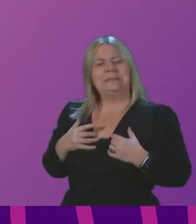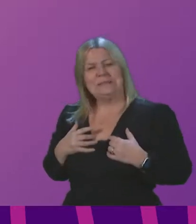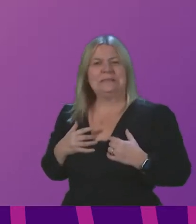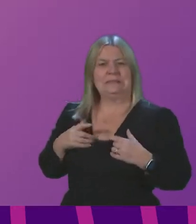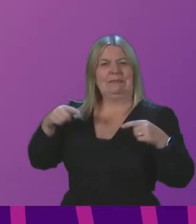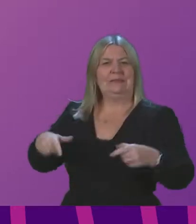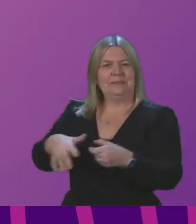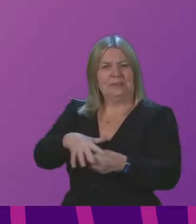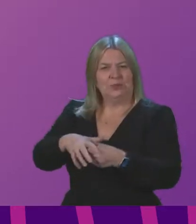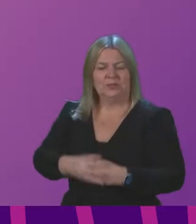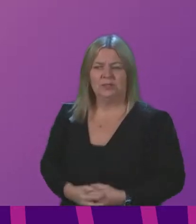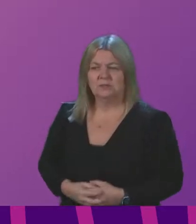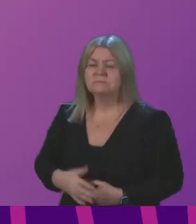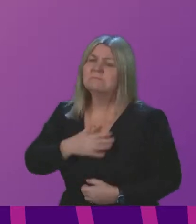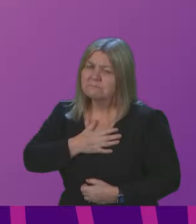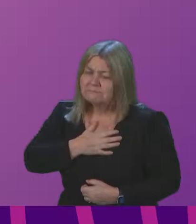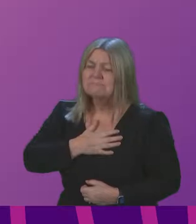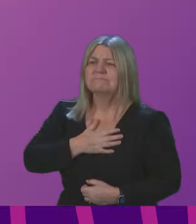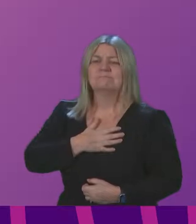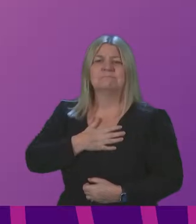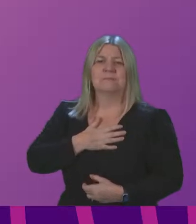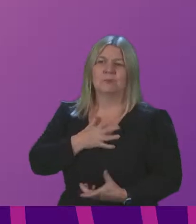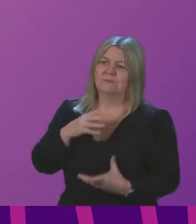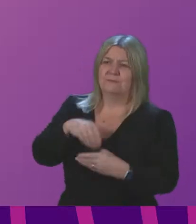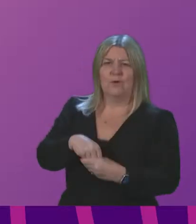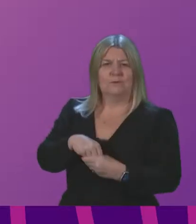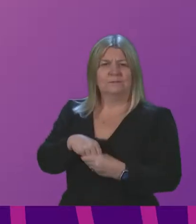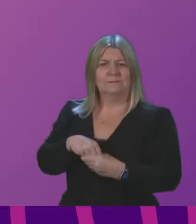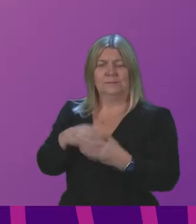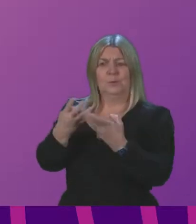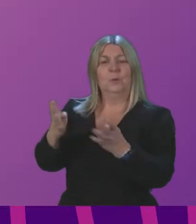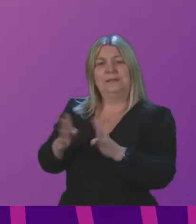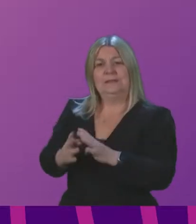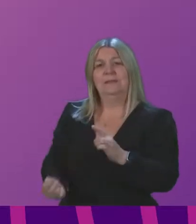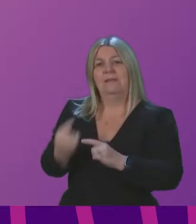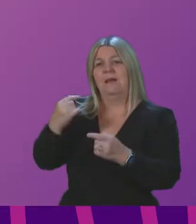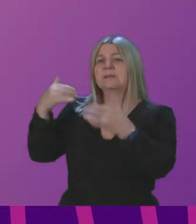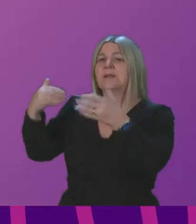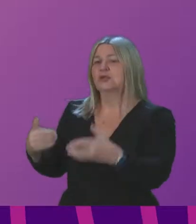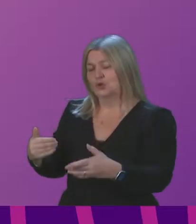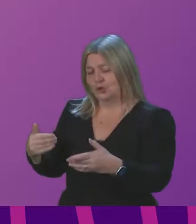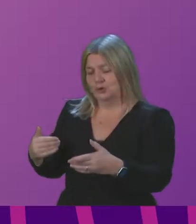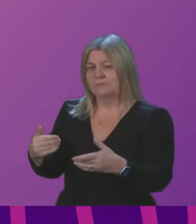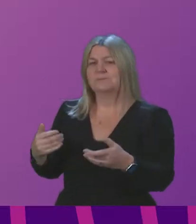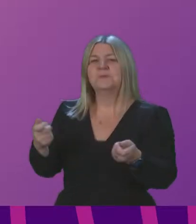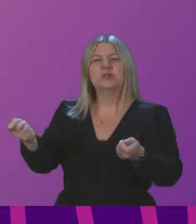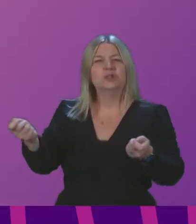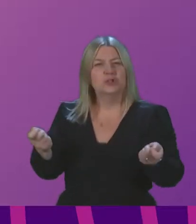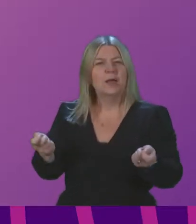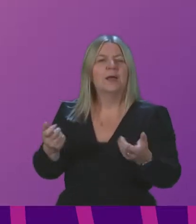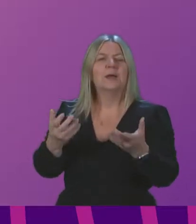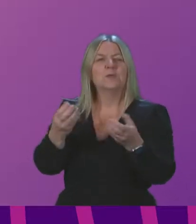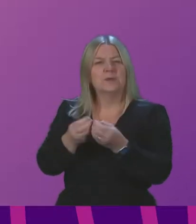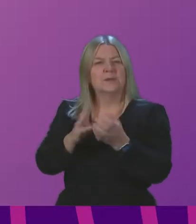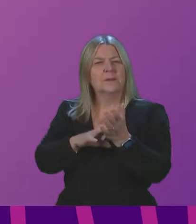privileged too to serve on the committee in the last session, very ably chaired by Mr Cameron when it was established pretty